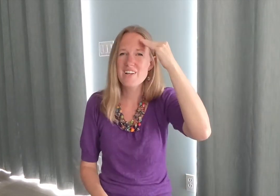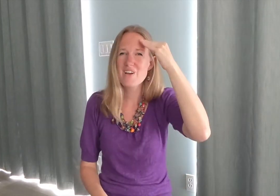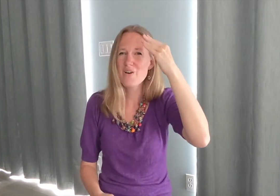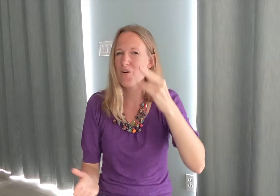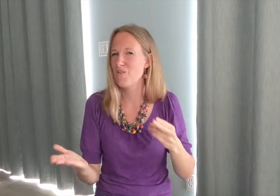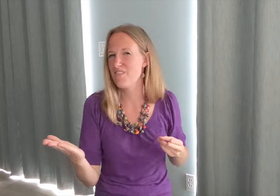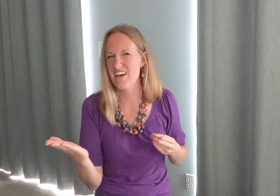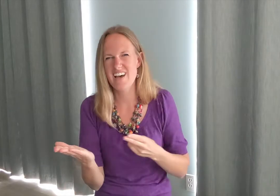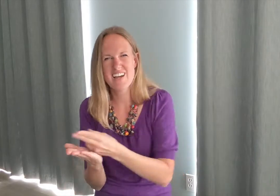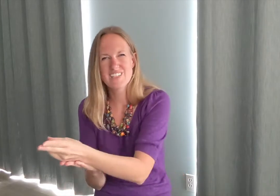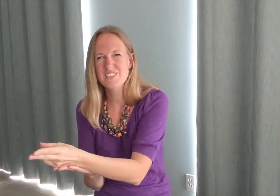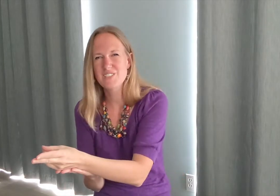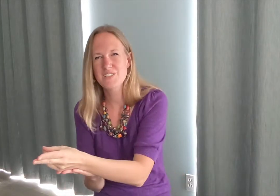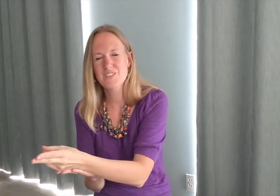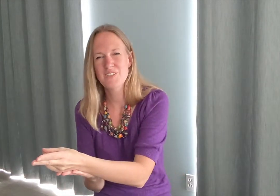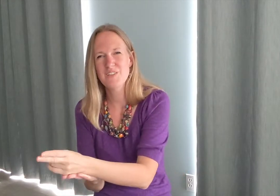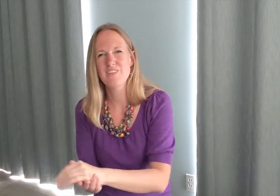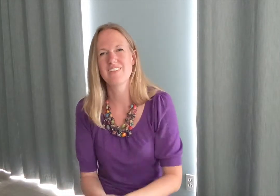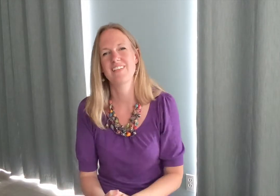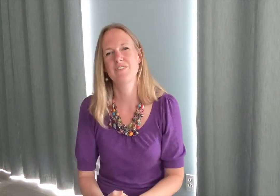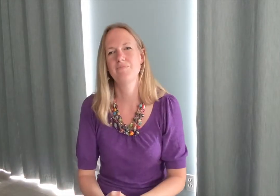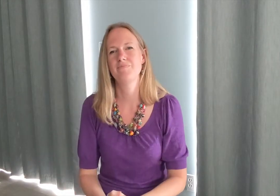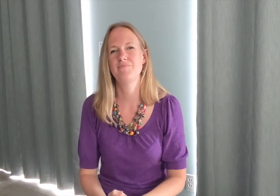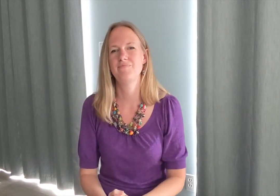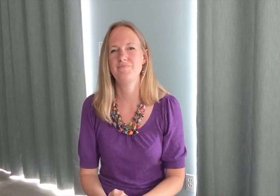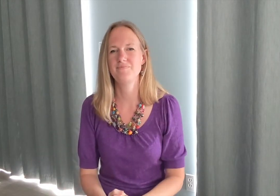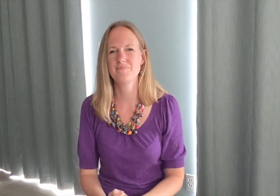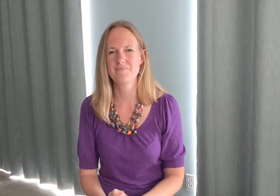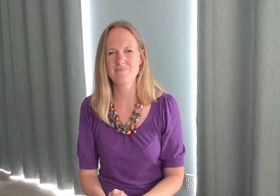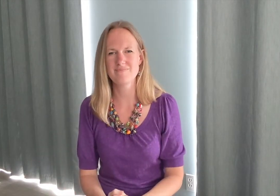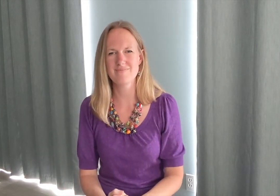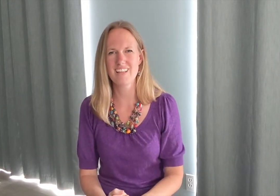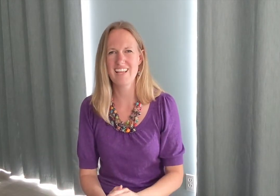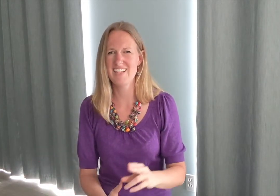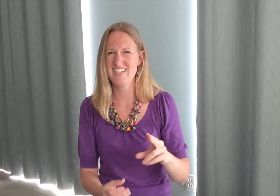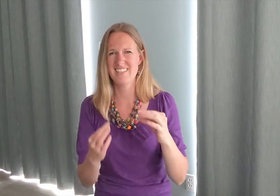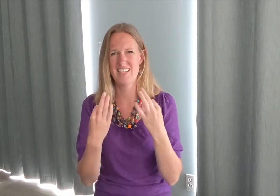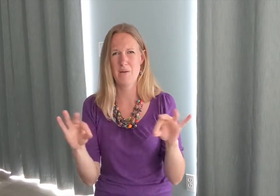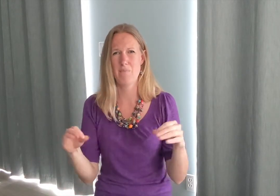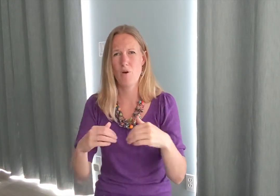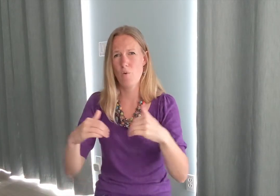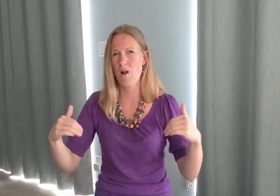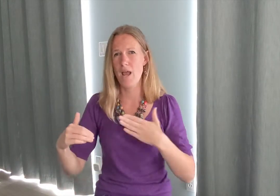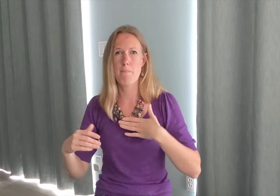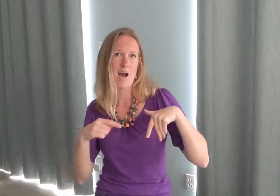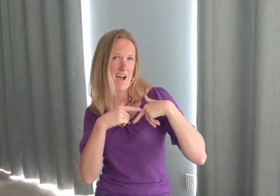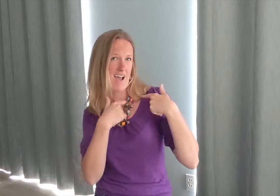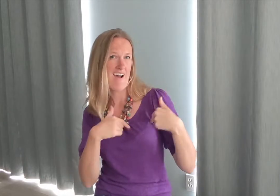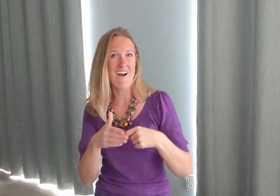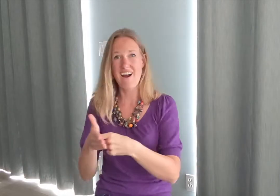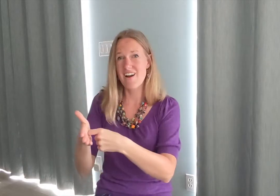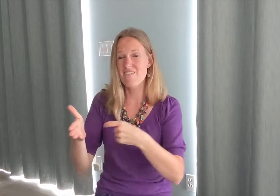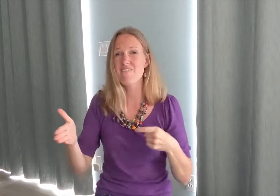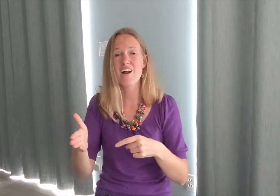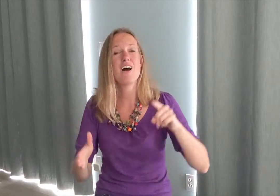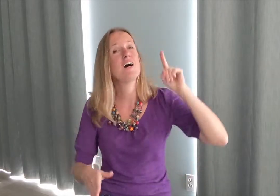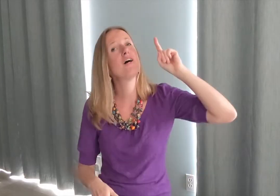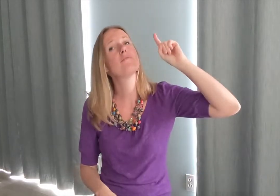know the truth Nothing can separate my heart from